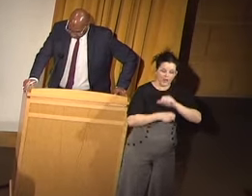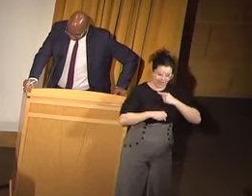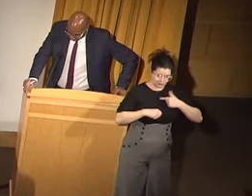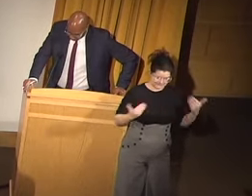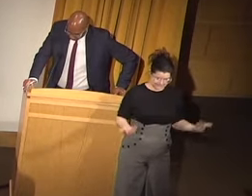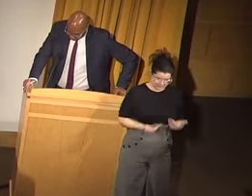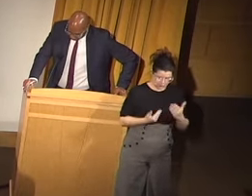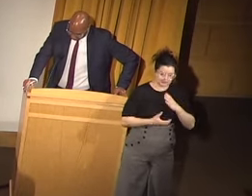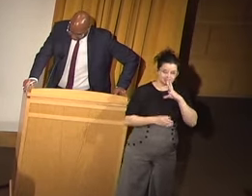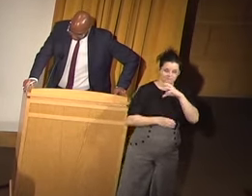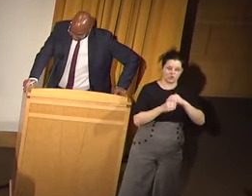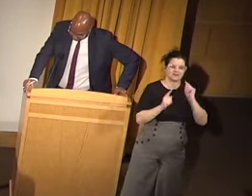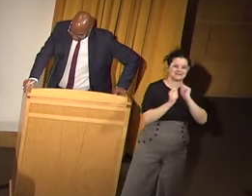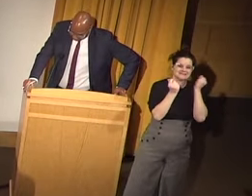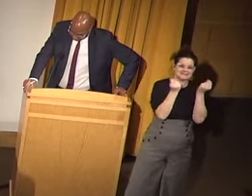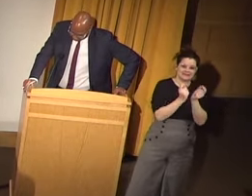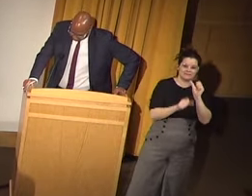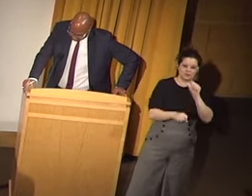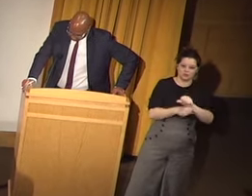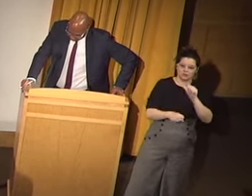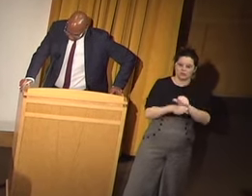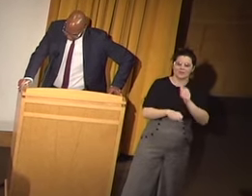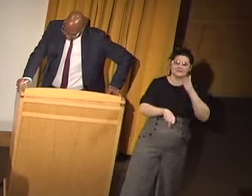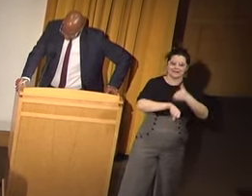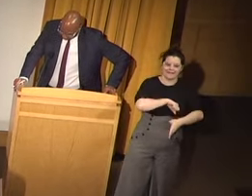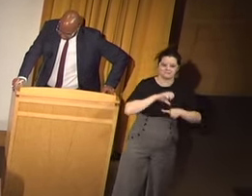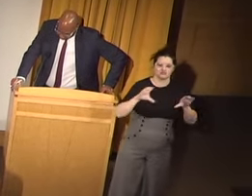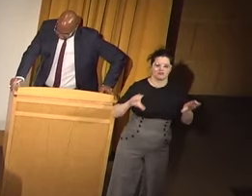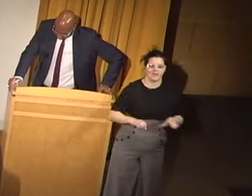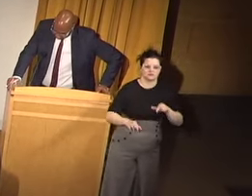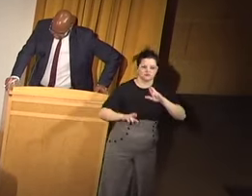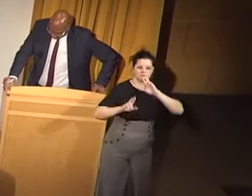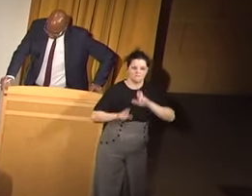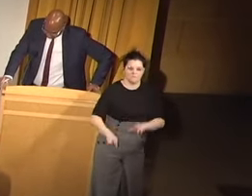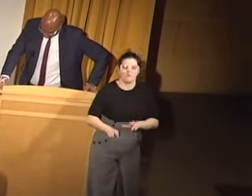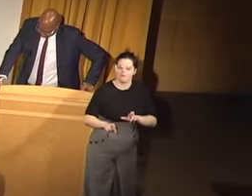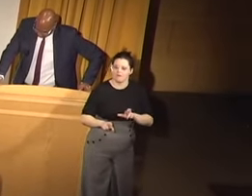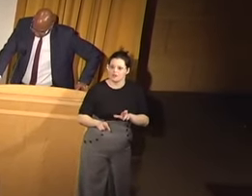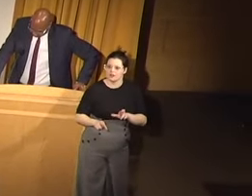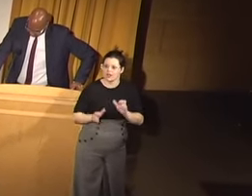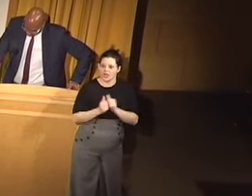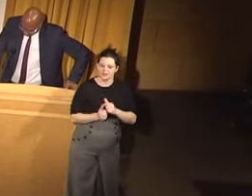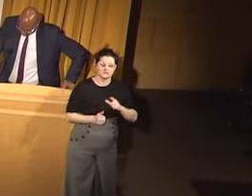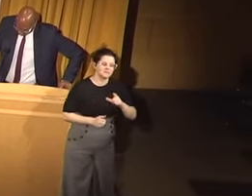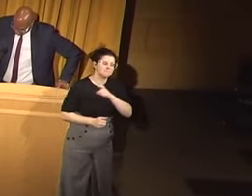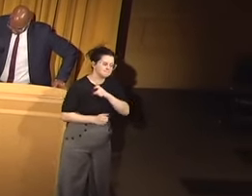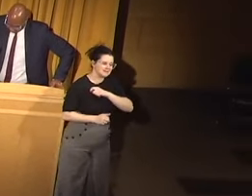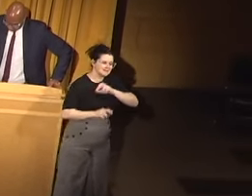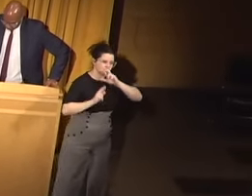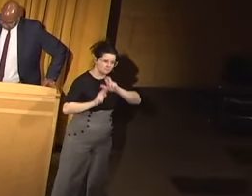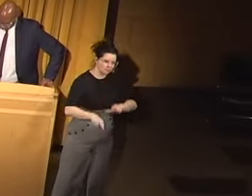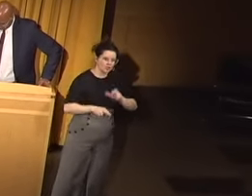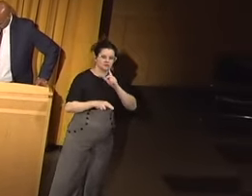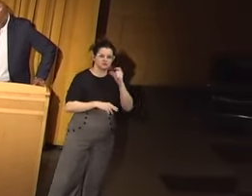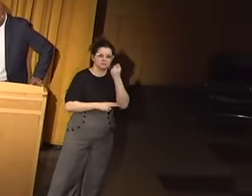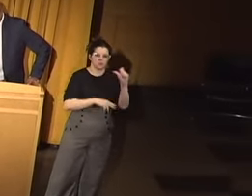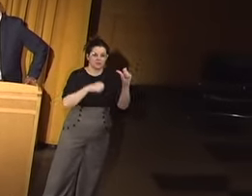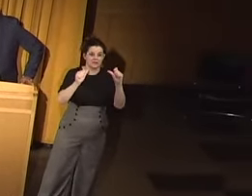here as part of the team that worked on the after-action report on the police response to the civil unrest.